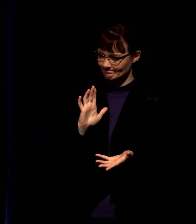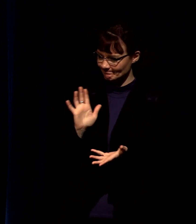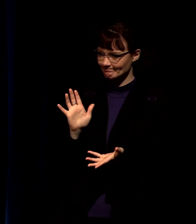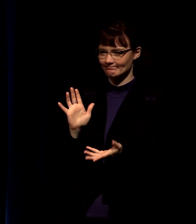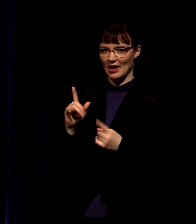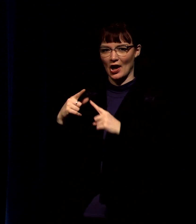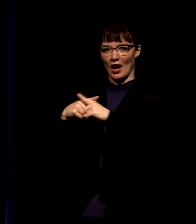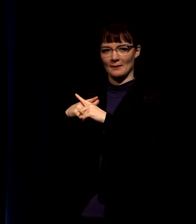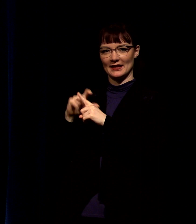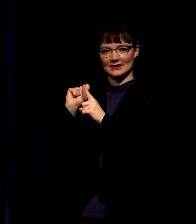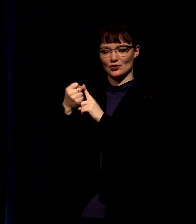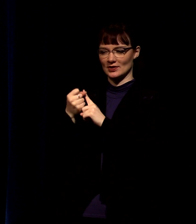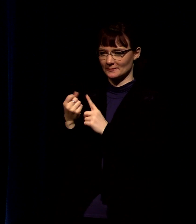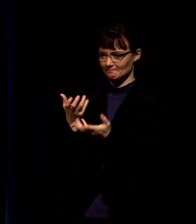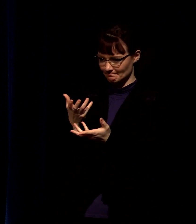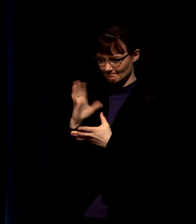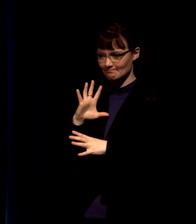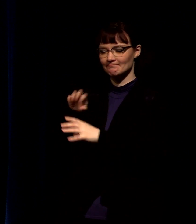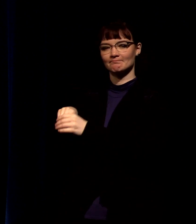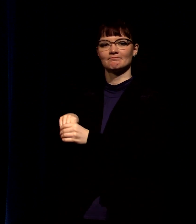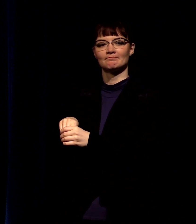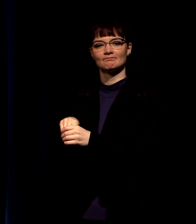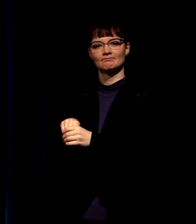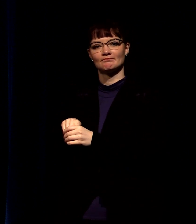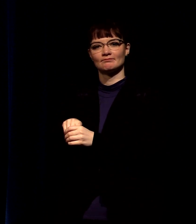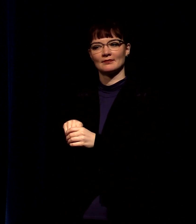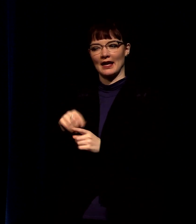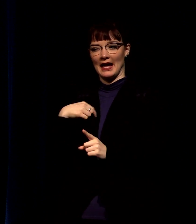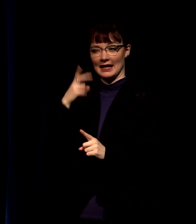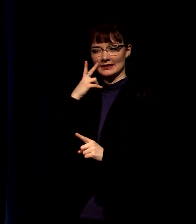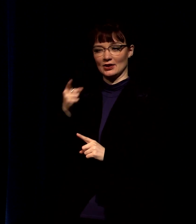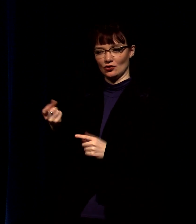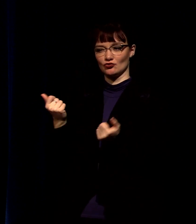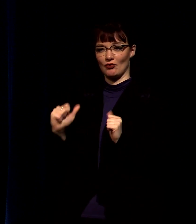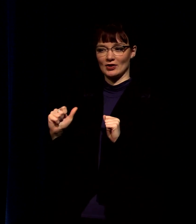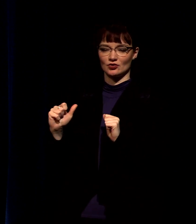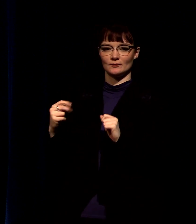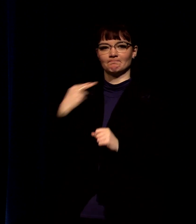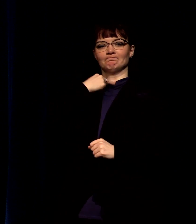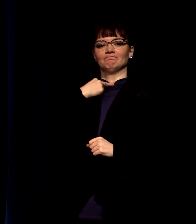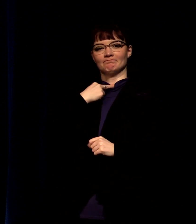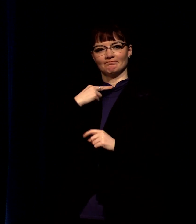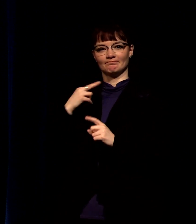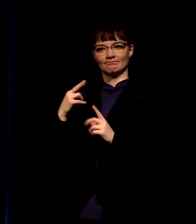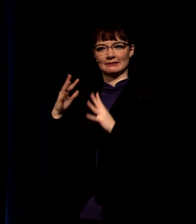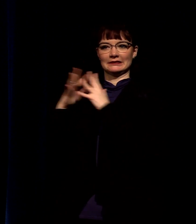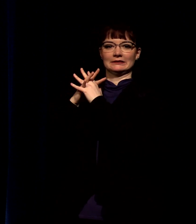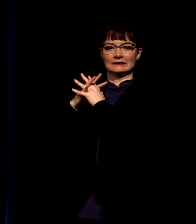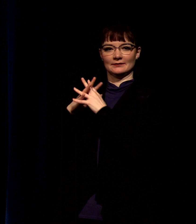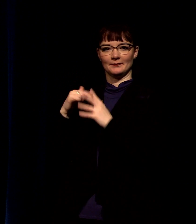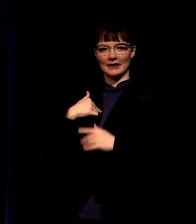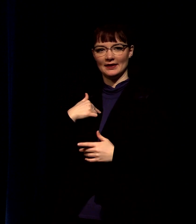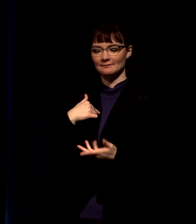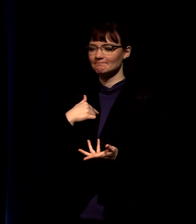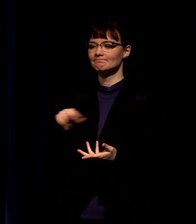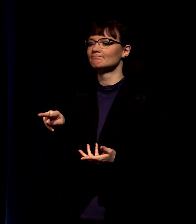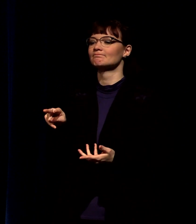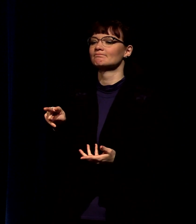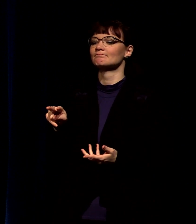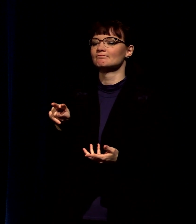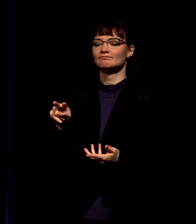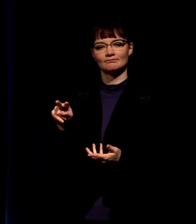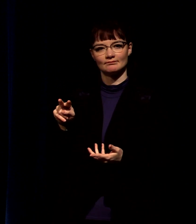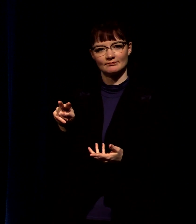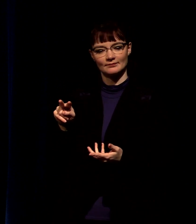complexity jesus here is going to utilize this entrapment that he's being kind of brought into to actually give us a teaching on what it